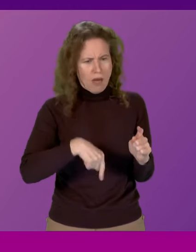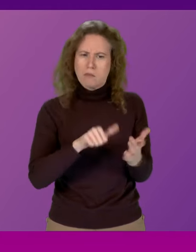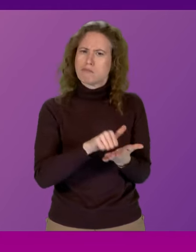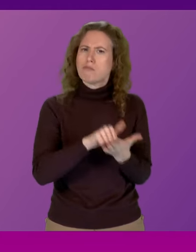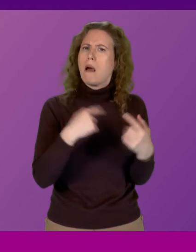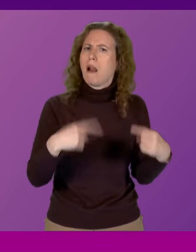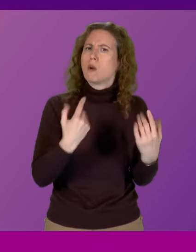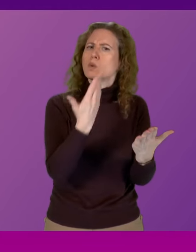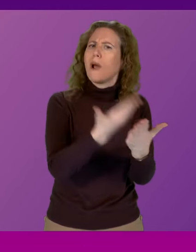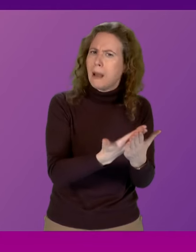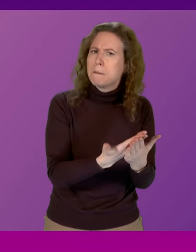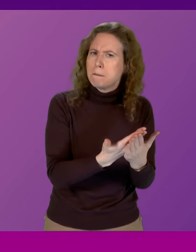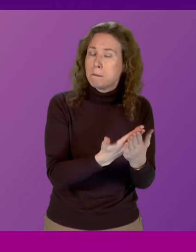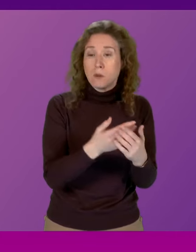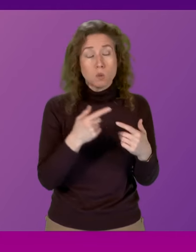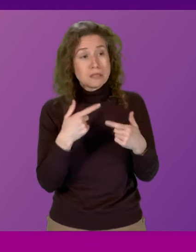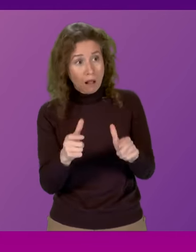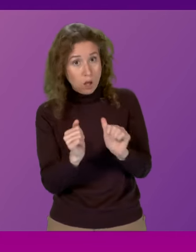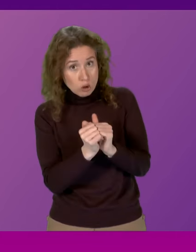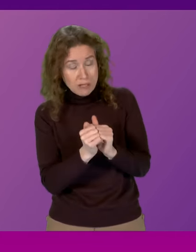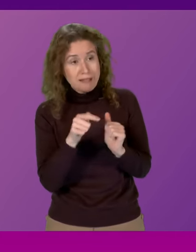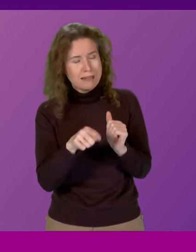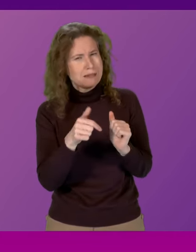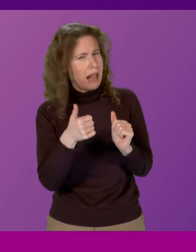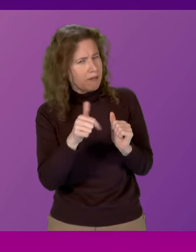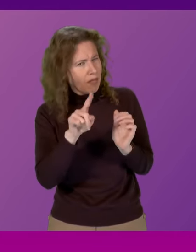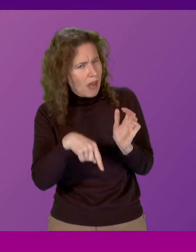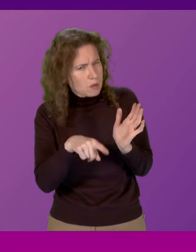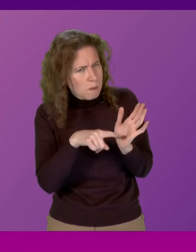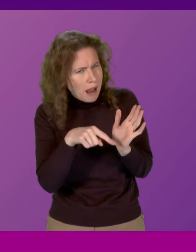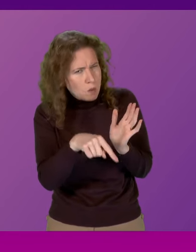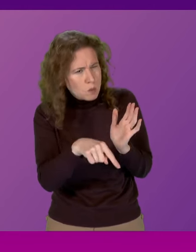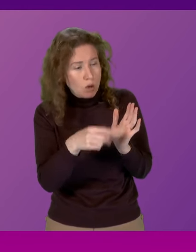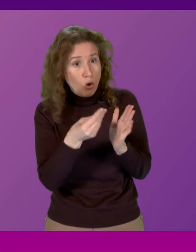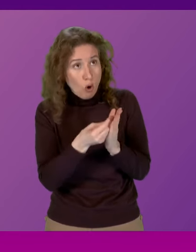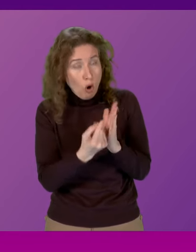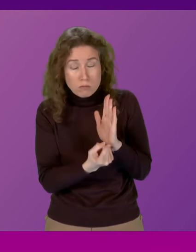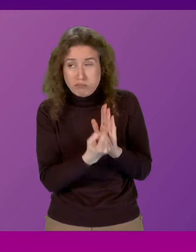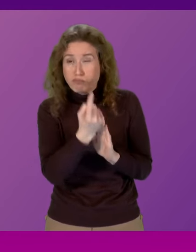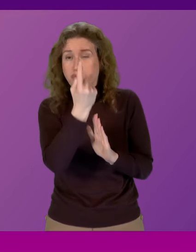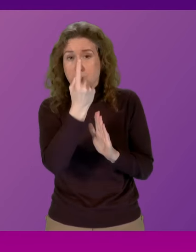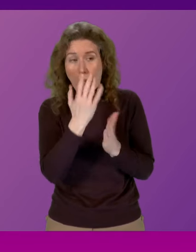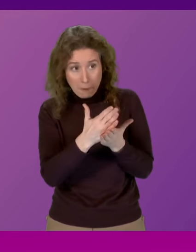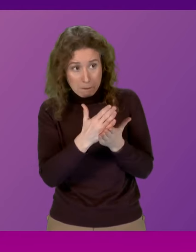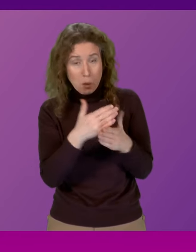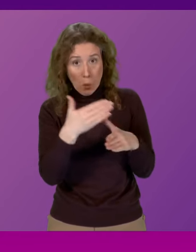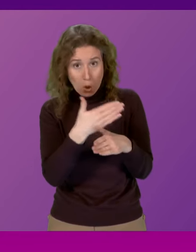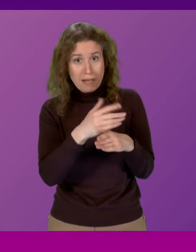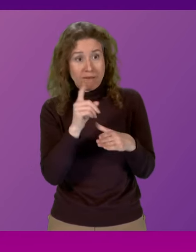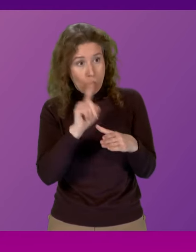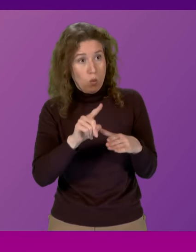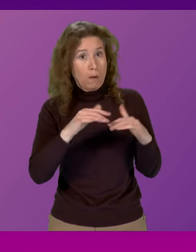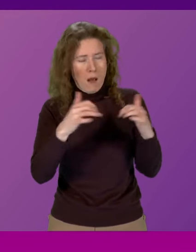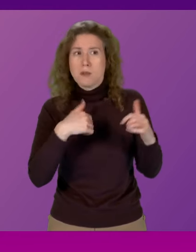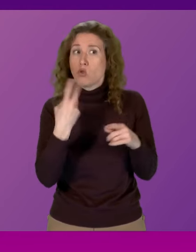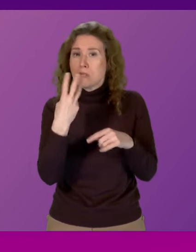or no? And does he agree that that £11,000, that cost were ran up purely on parliamentary business? Yes or no? I've tried